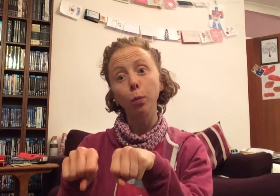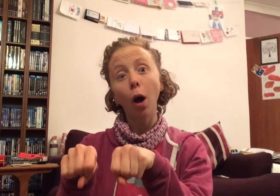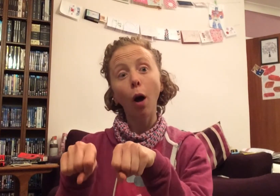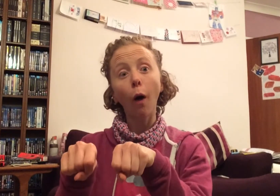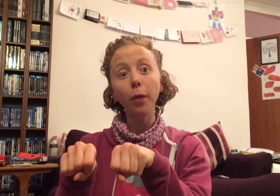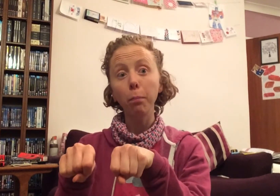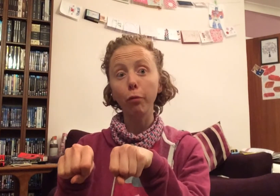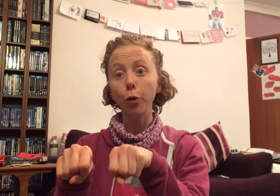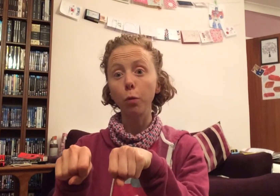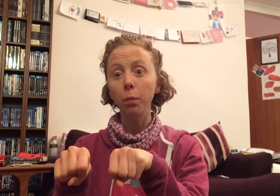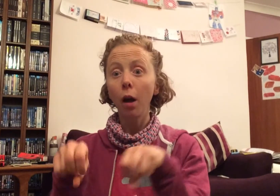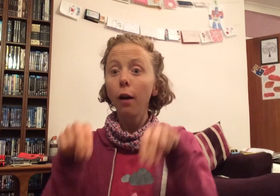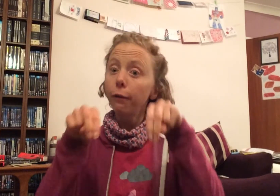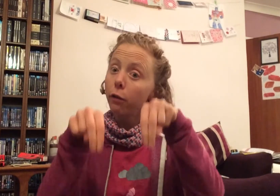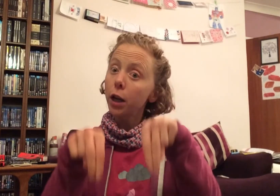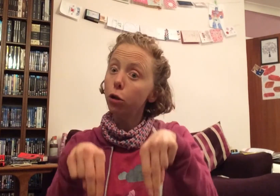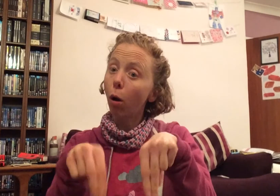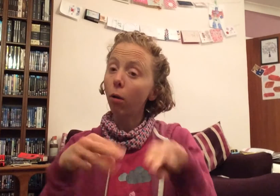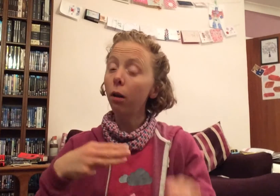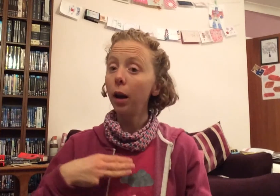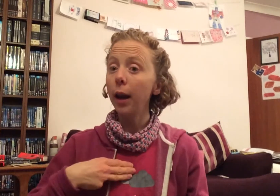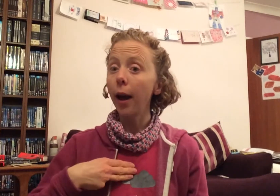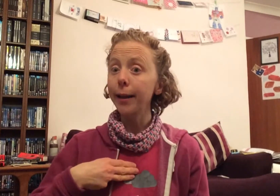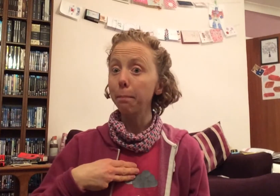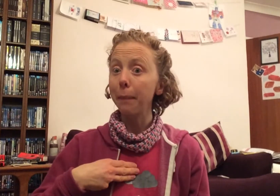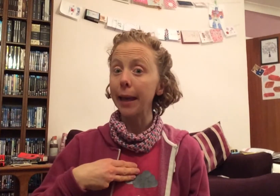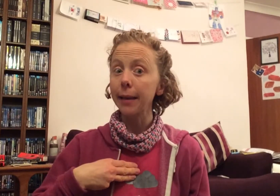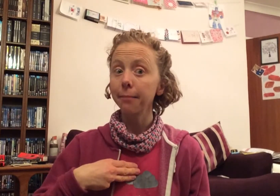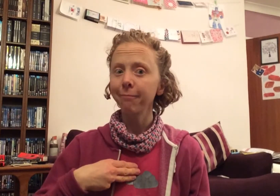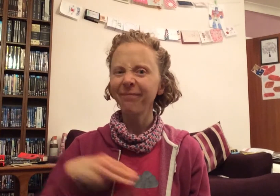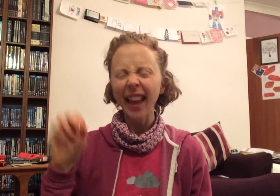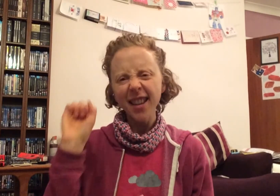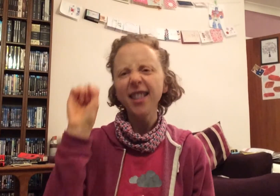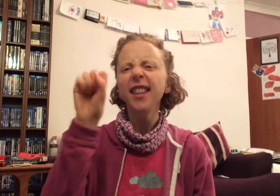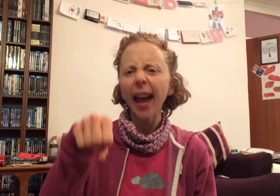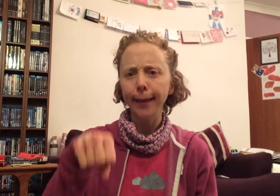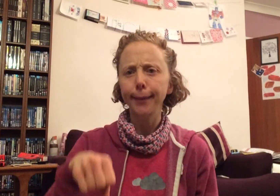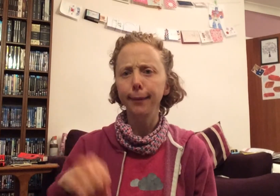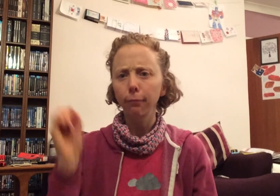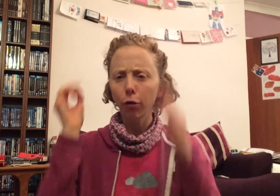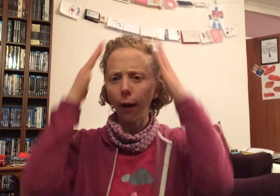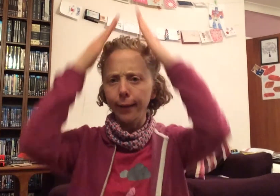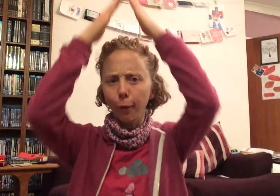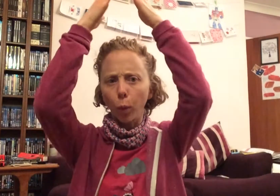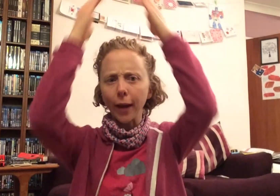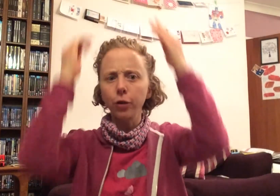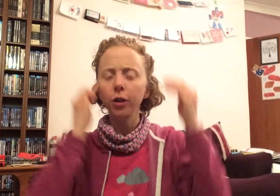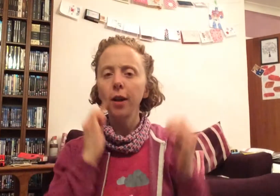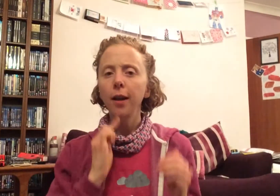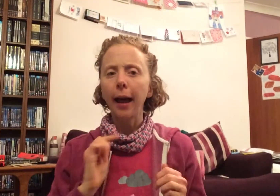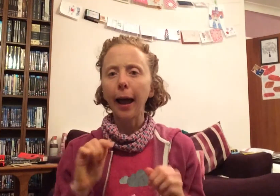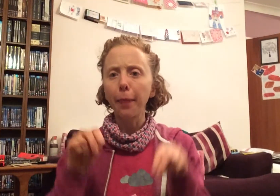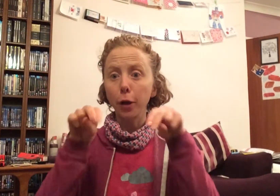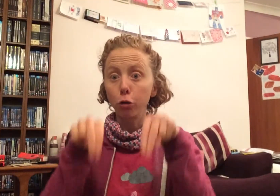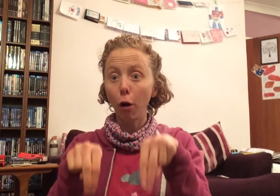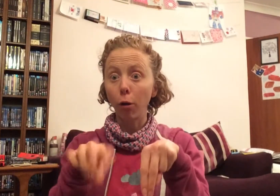on the broom for a dog like me? Yes, cried the witch, and the dog